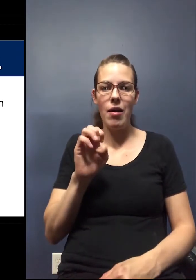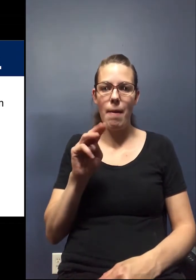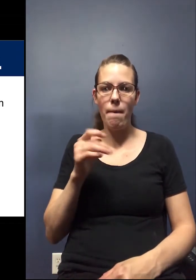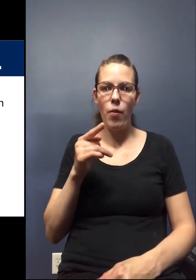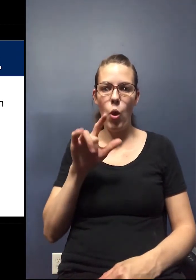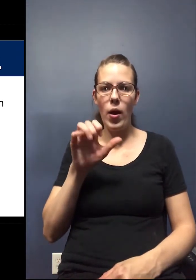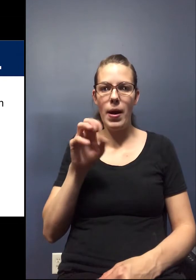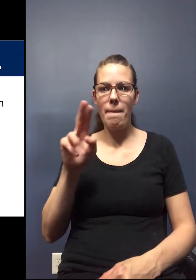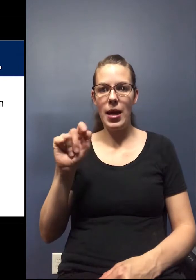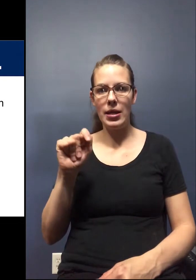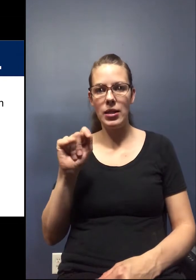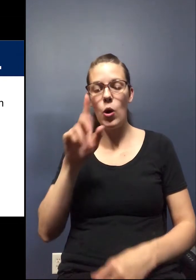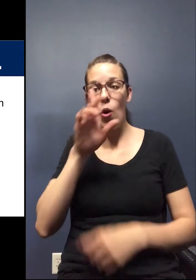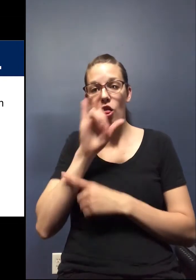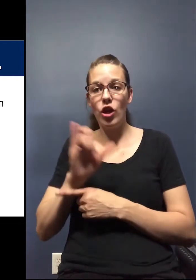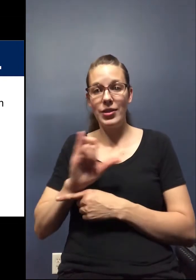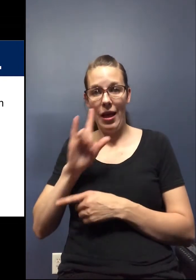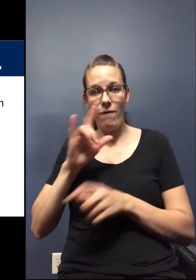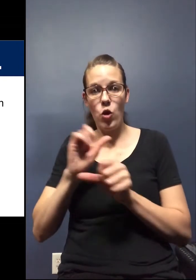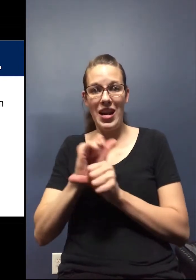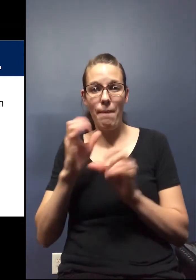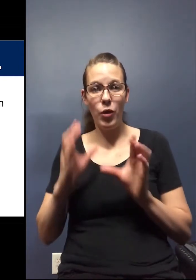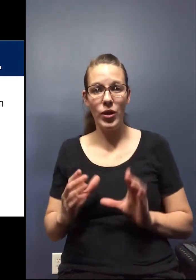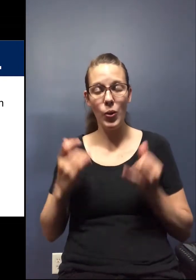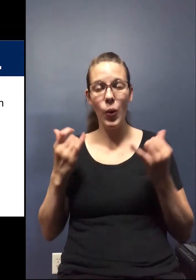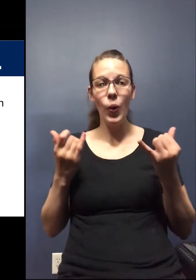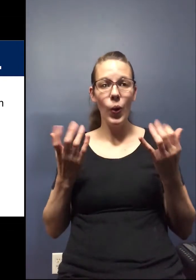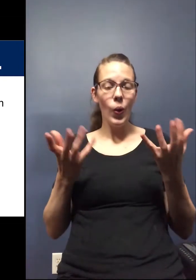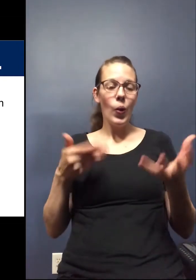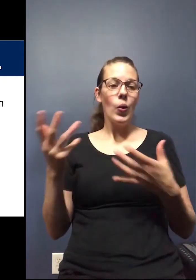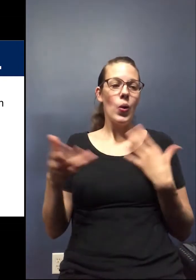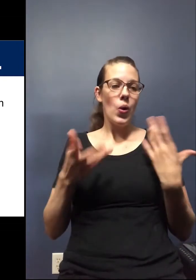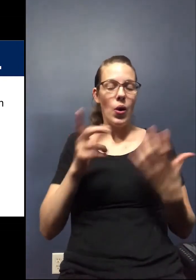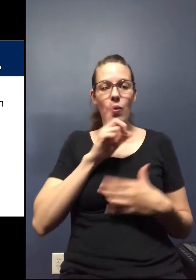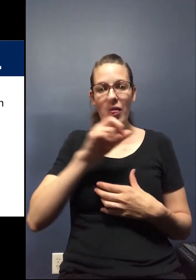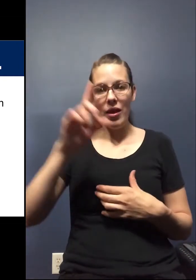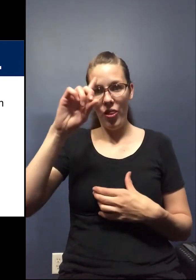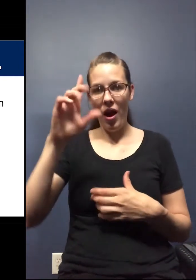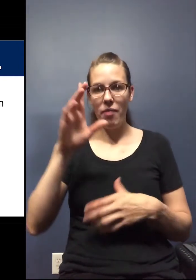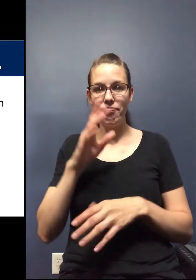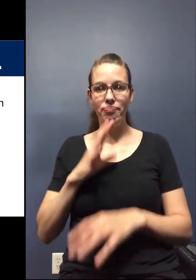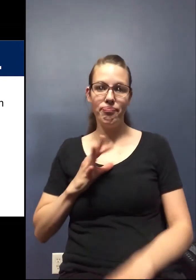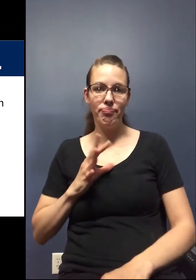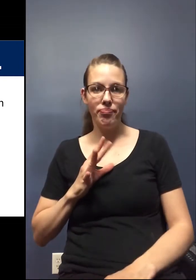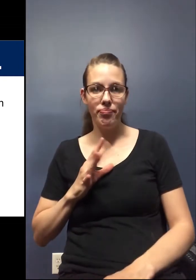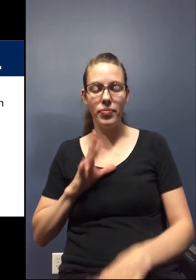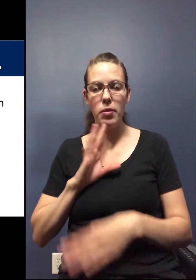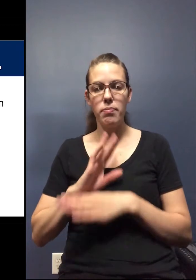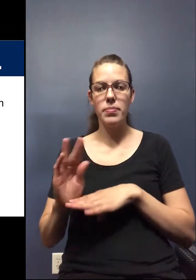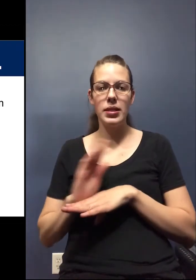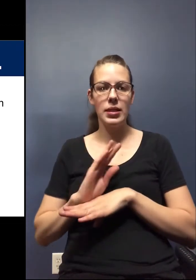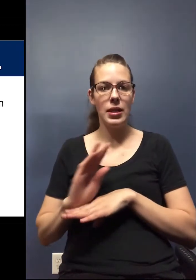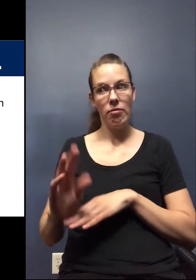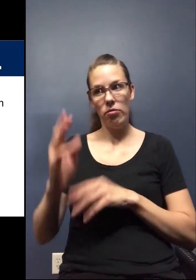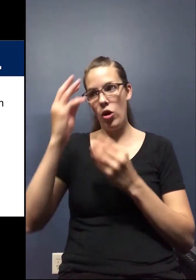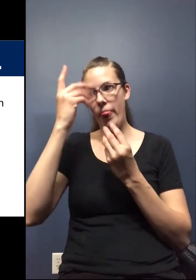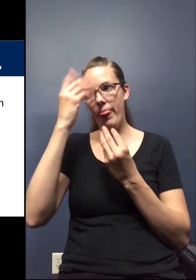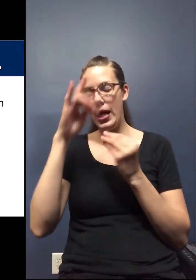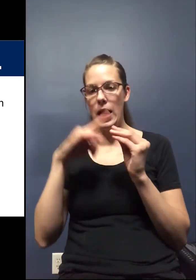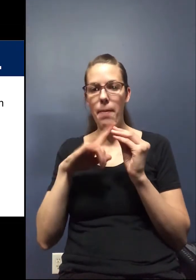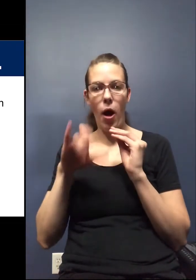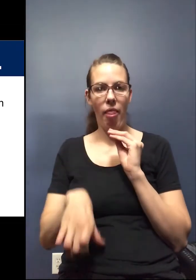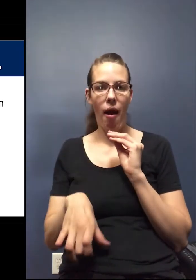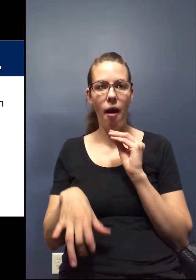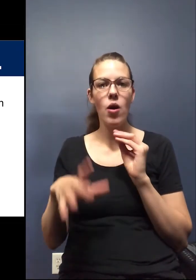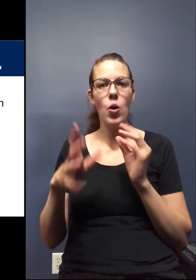employees. So, um, one of the things that I have, I really thought is very cool is that businesses are, are mindful of that